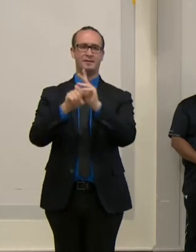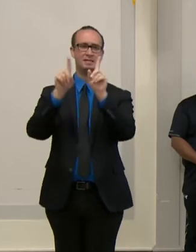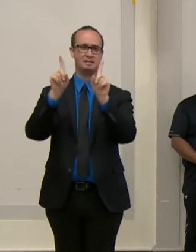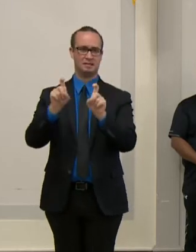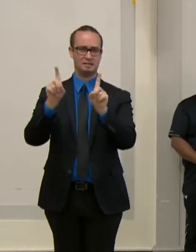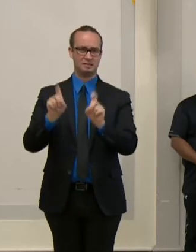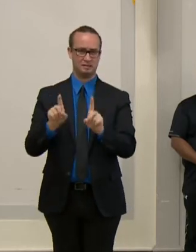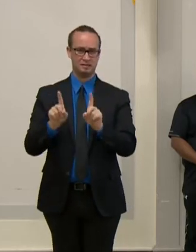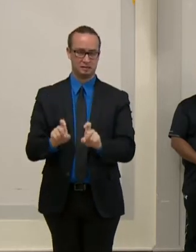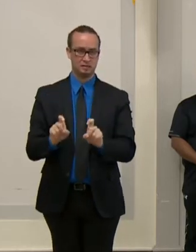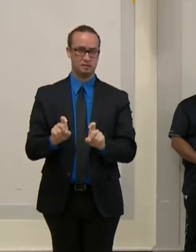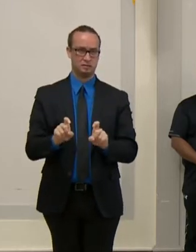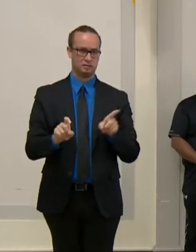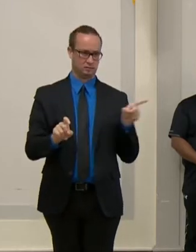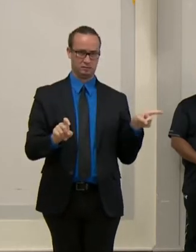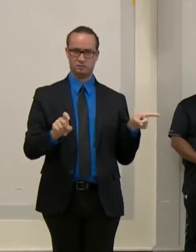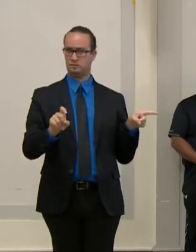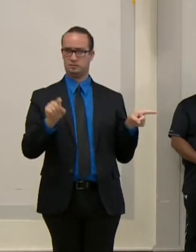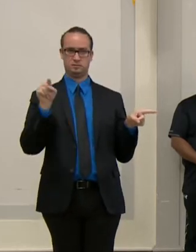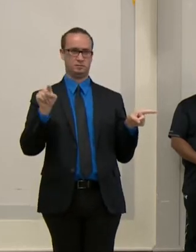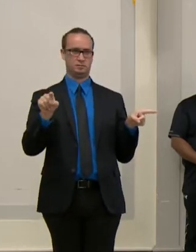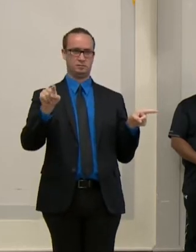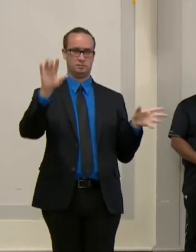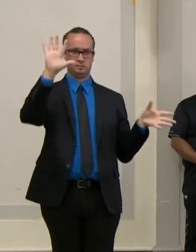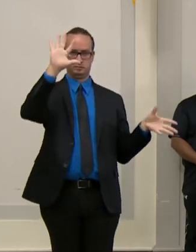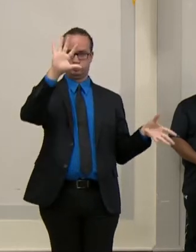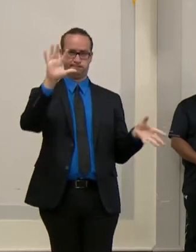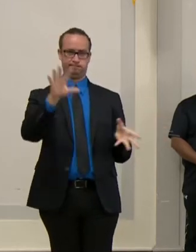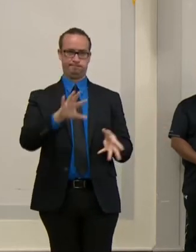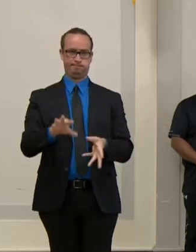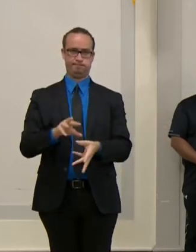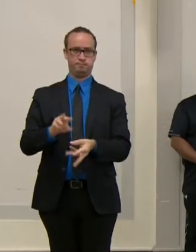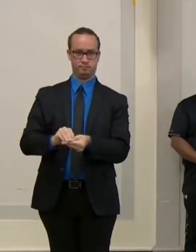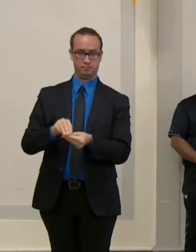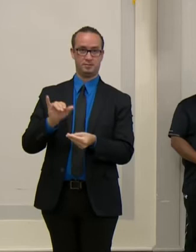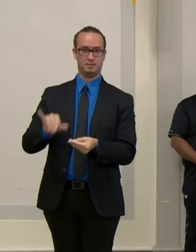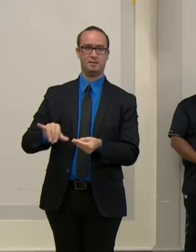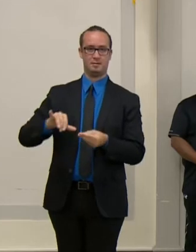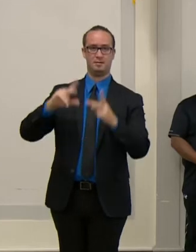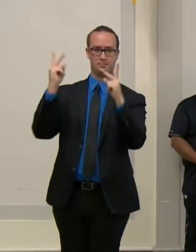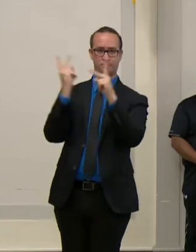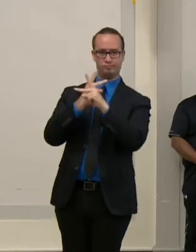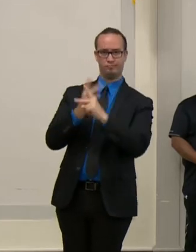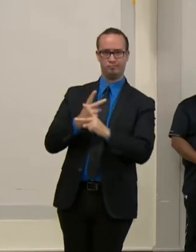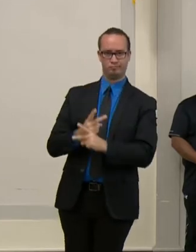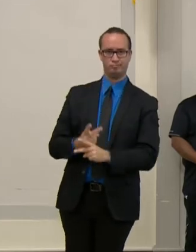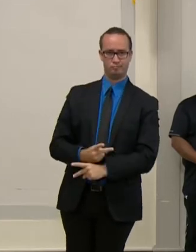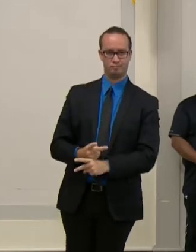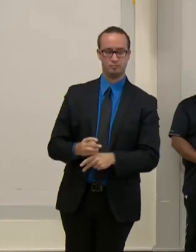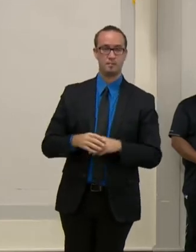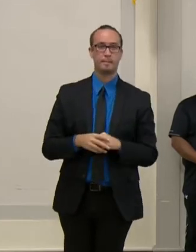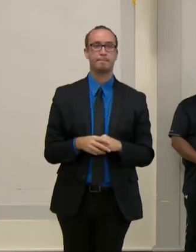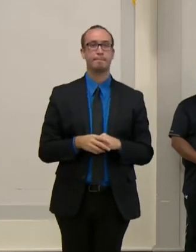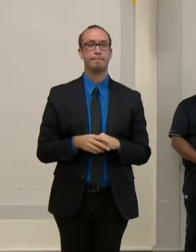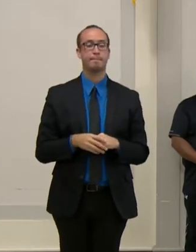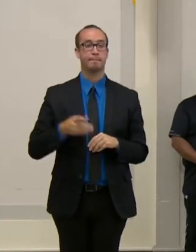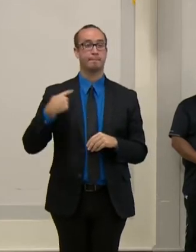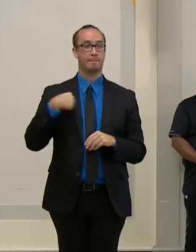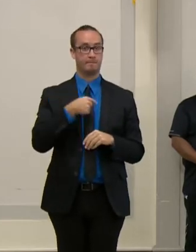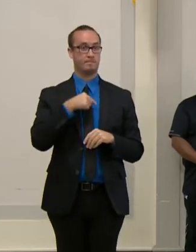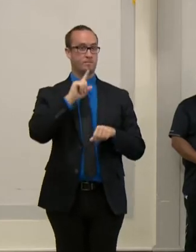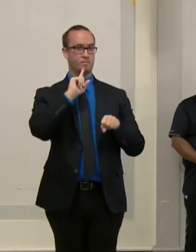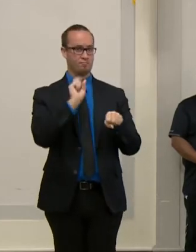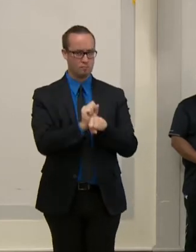is based on the specimen collection date or the date the specimen was collected for the actual COVID test. The daily percent